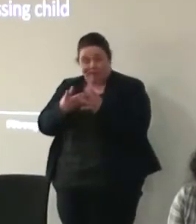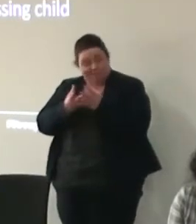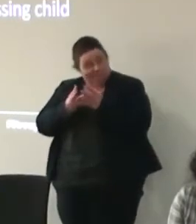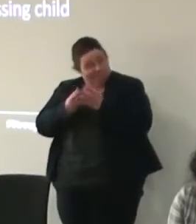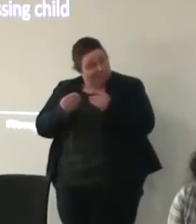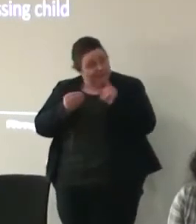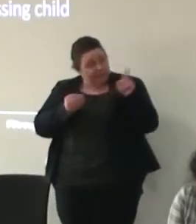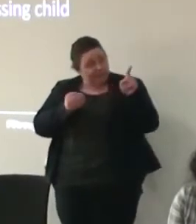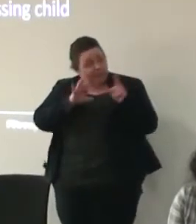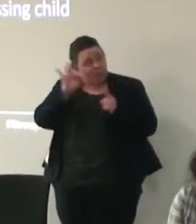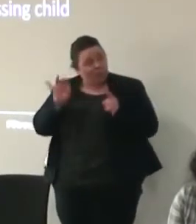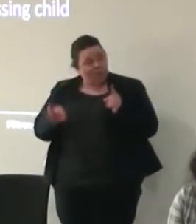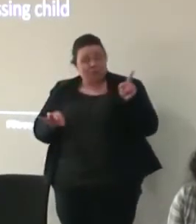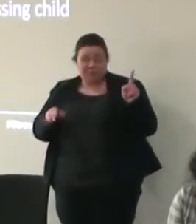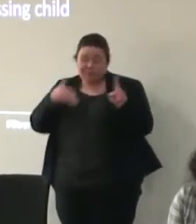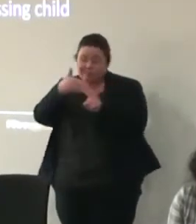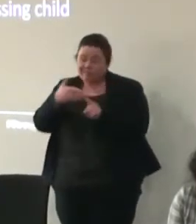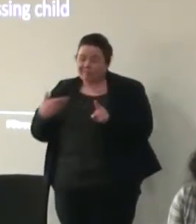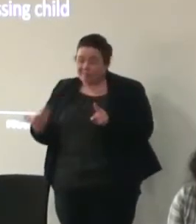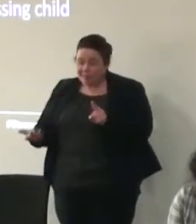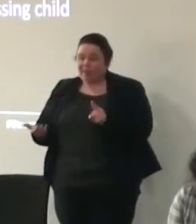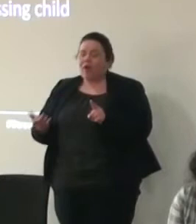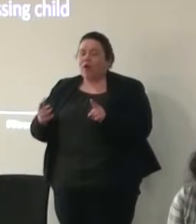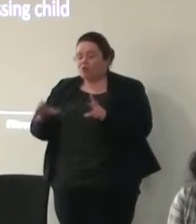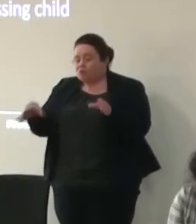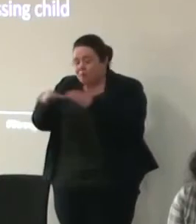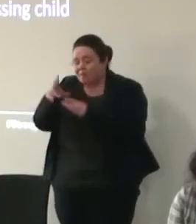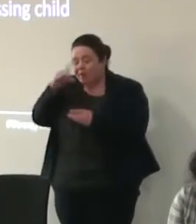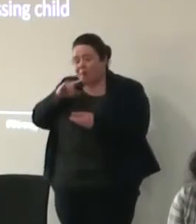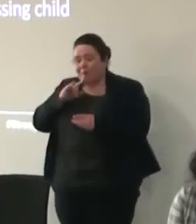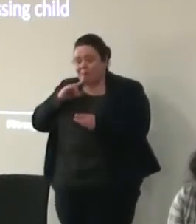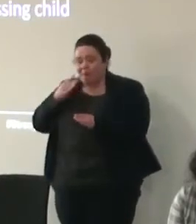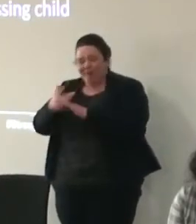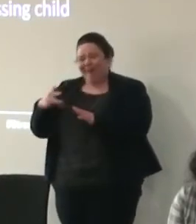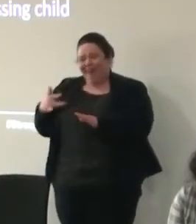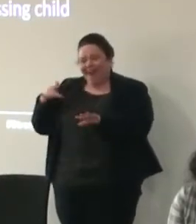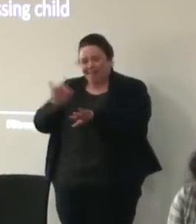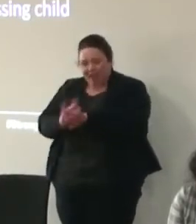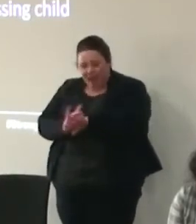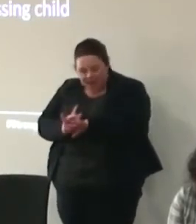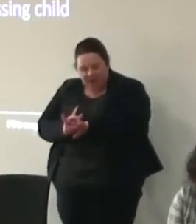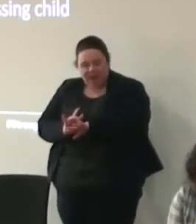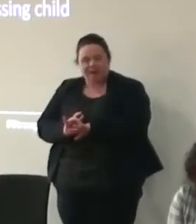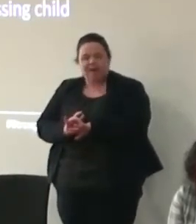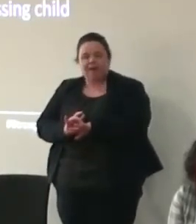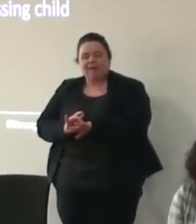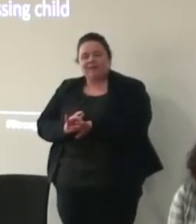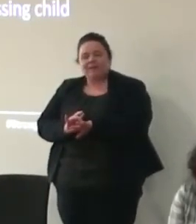question child poverty a group of young people worked with live theatre and